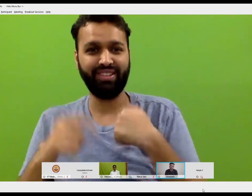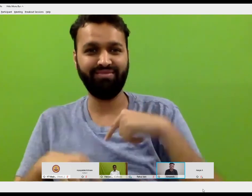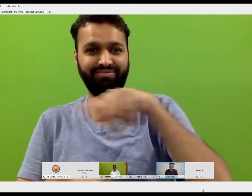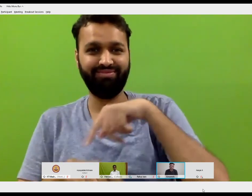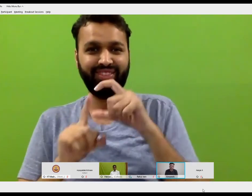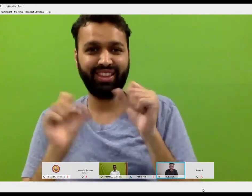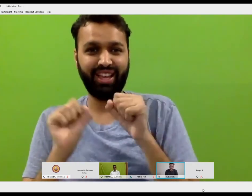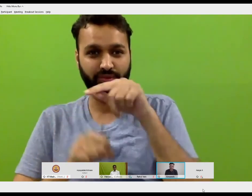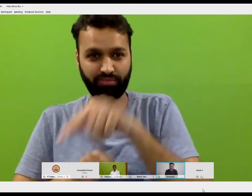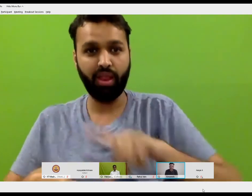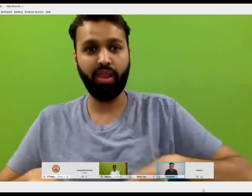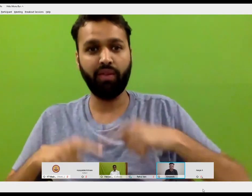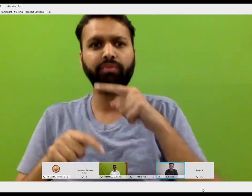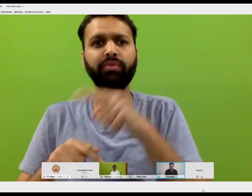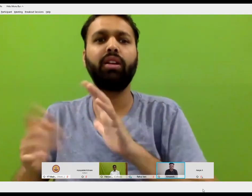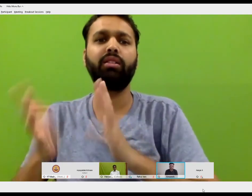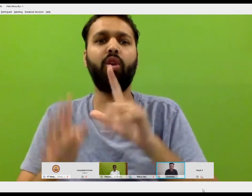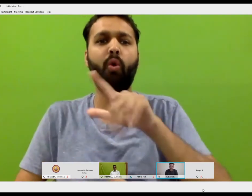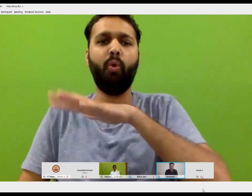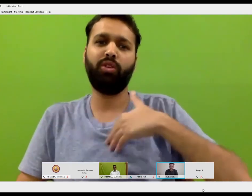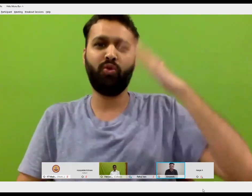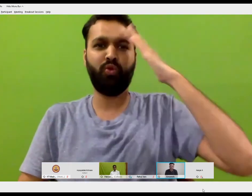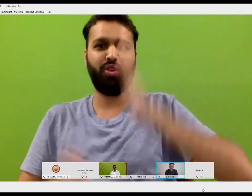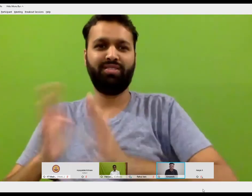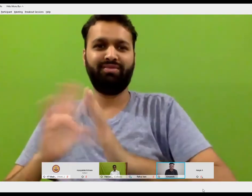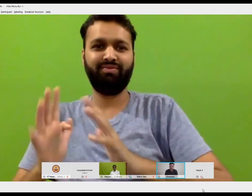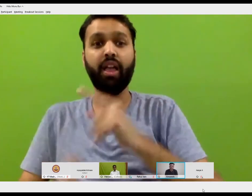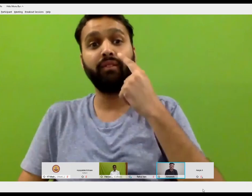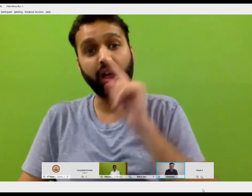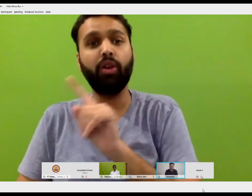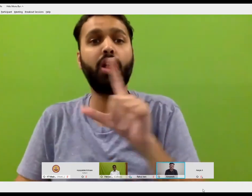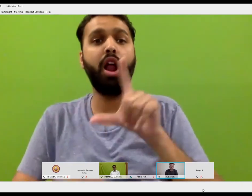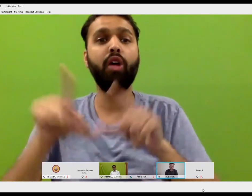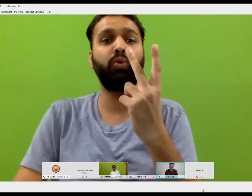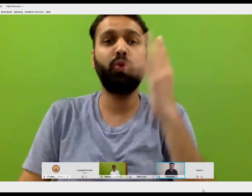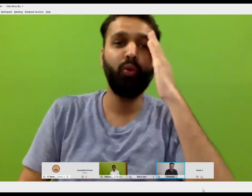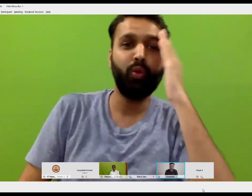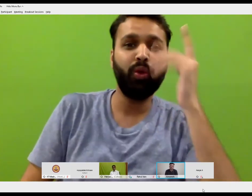So my family, we lived in Dehradun. So I was much aware of the local